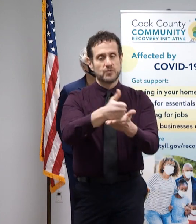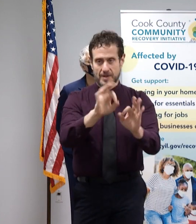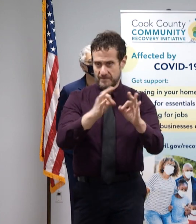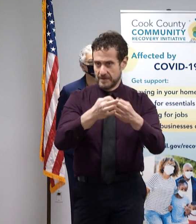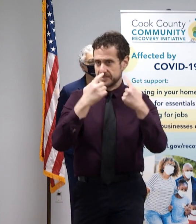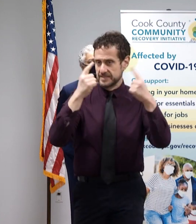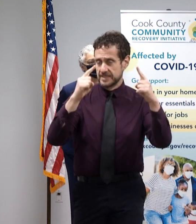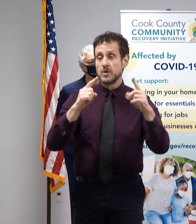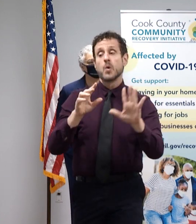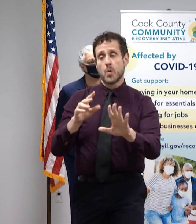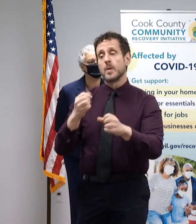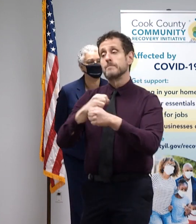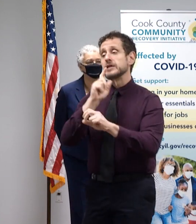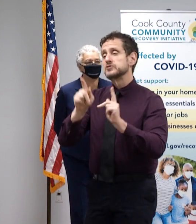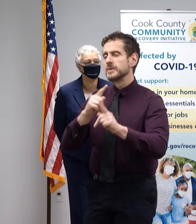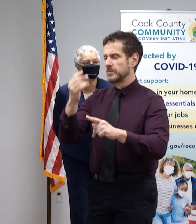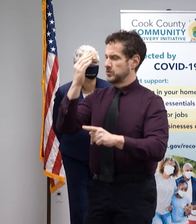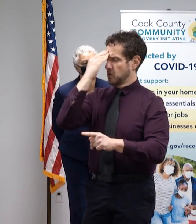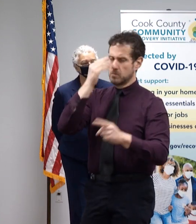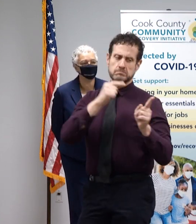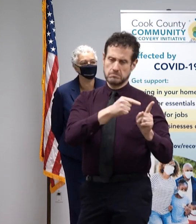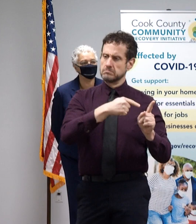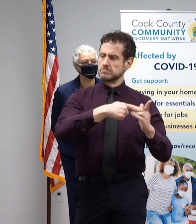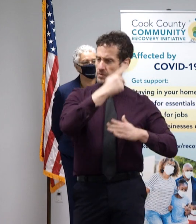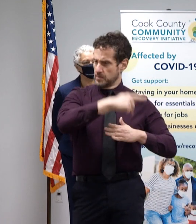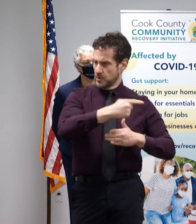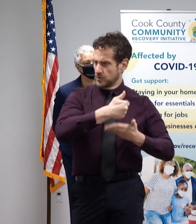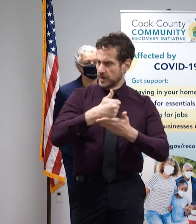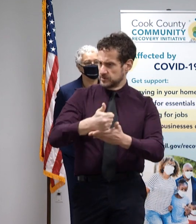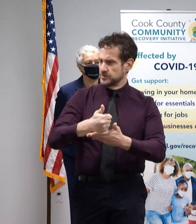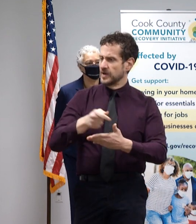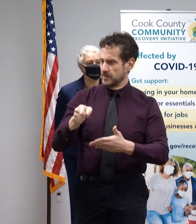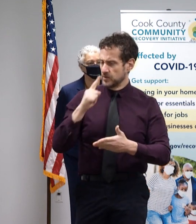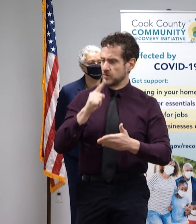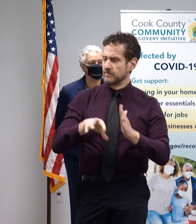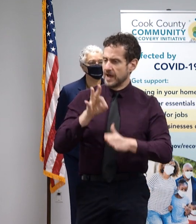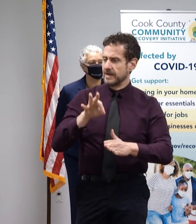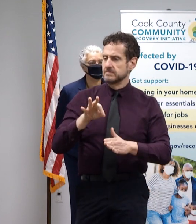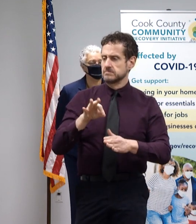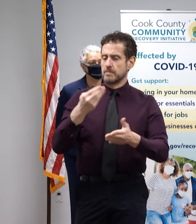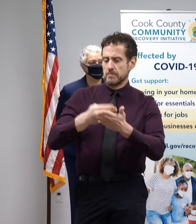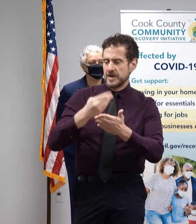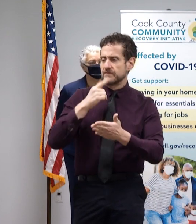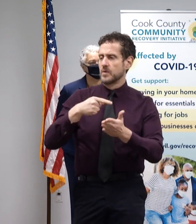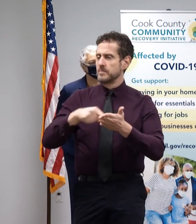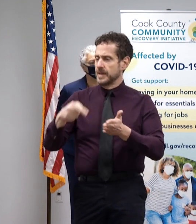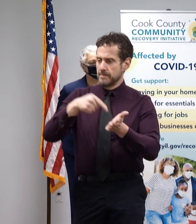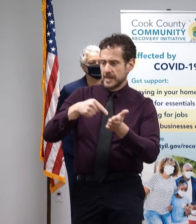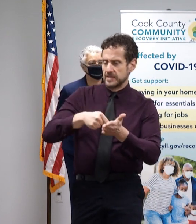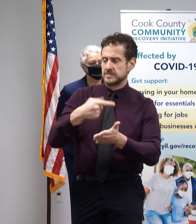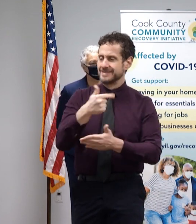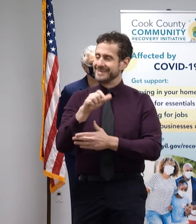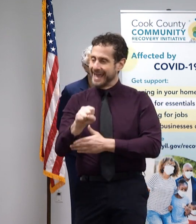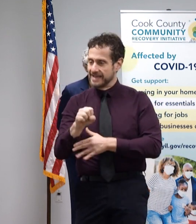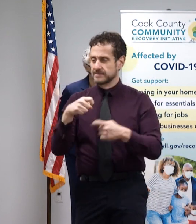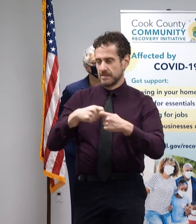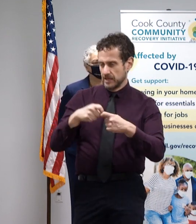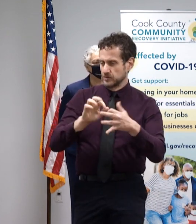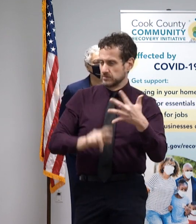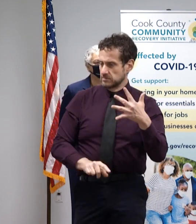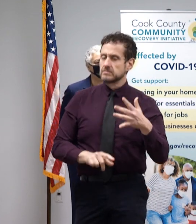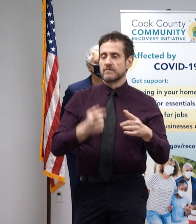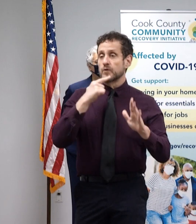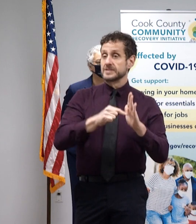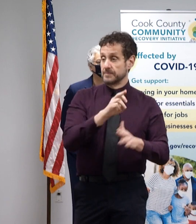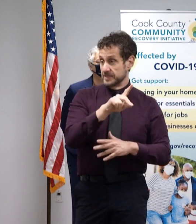sure people are aware of programs offering utility assistance such as CETA's program, our efforts will continue. We